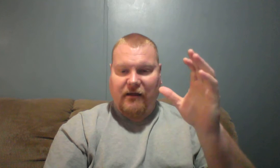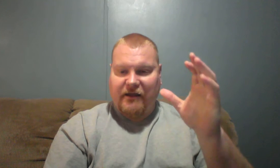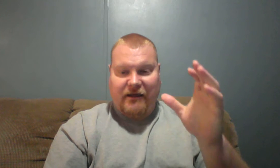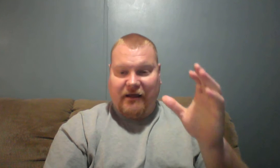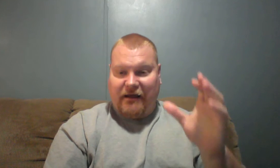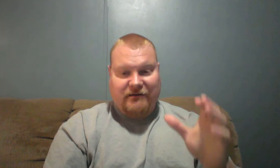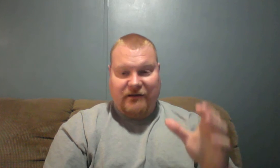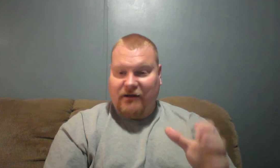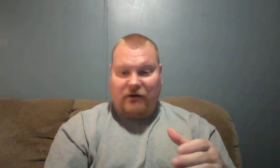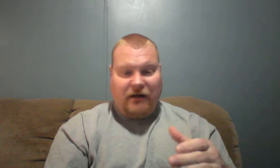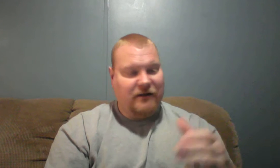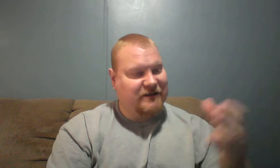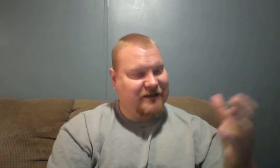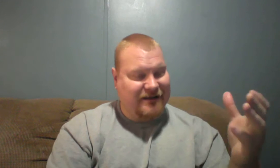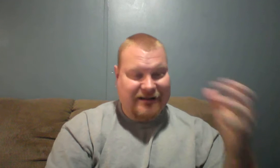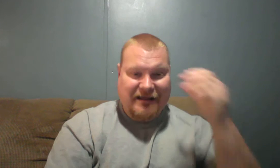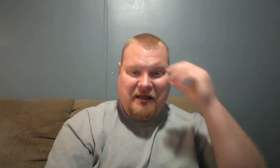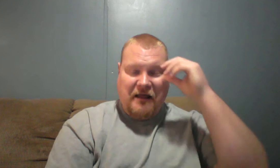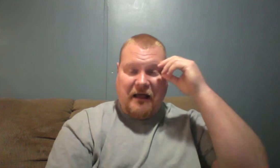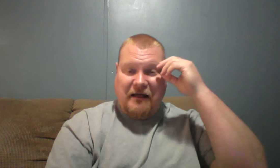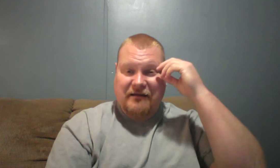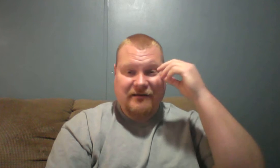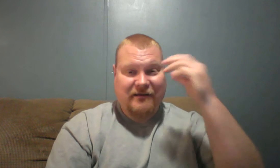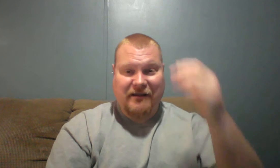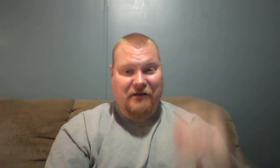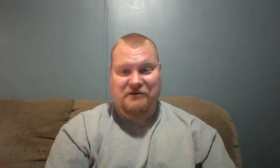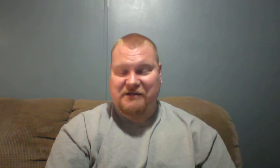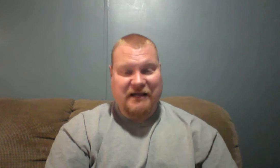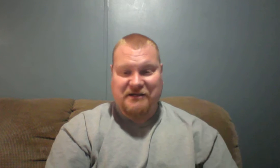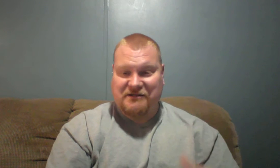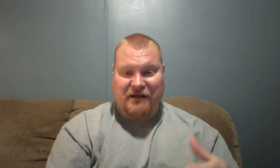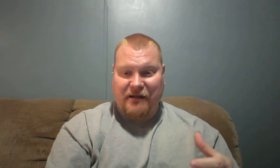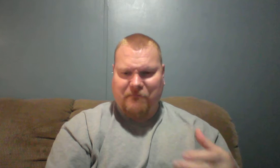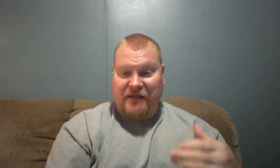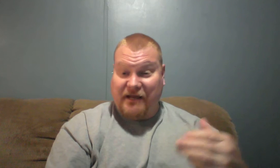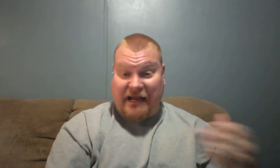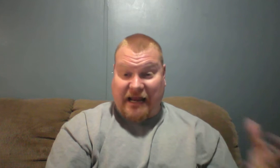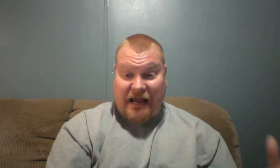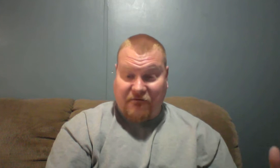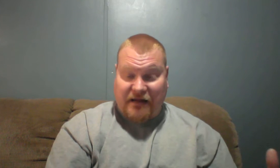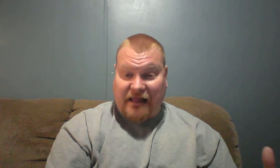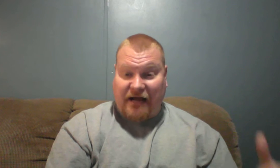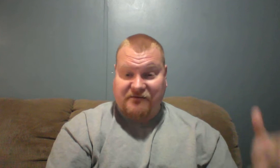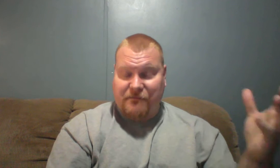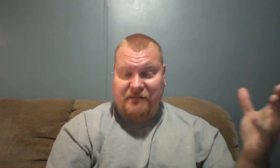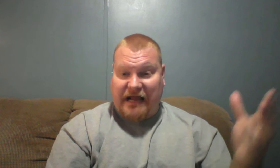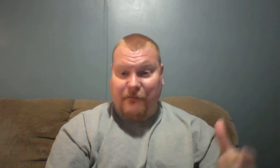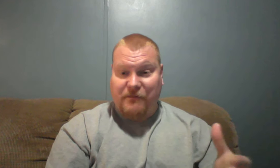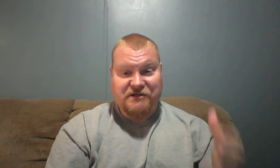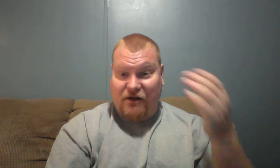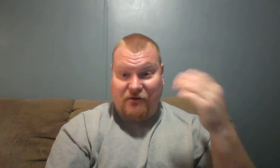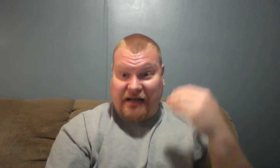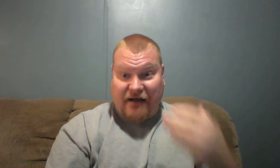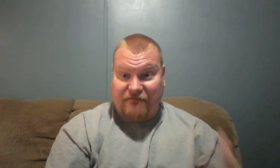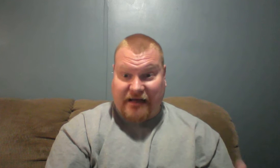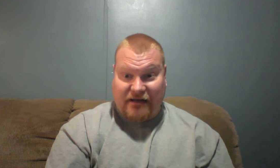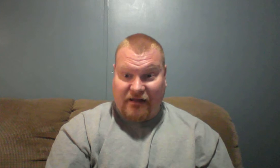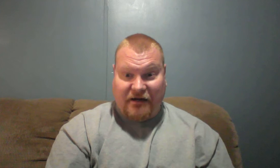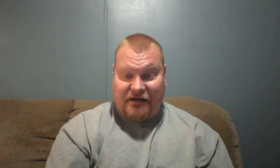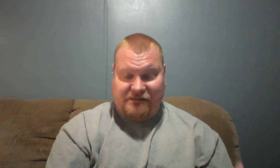Uh, you know, uh, you know, just, just in everyday life, something happens, you know, that I find hilarious, and